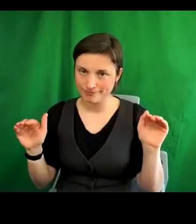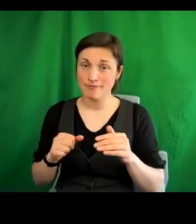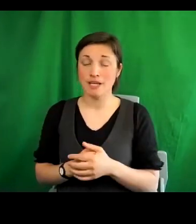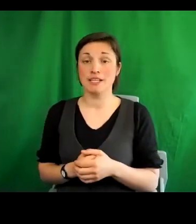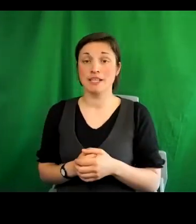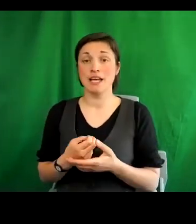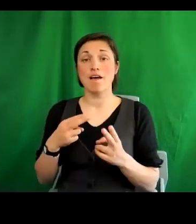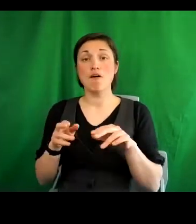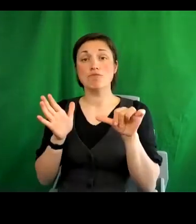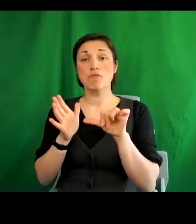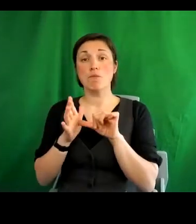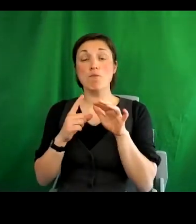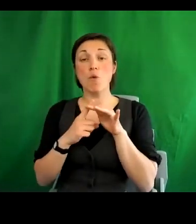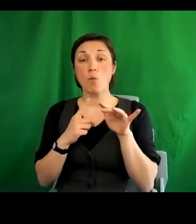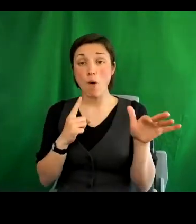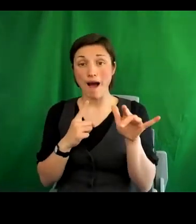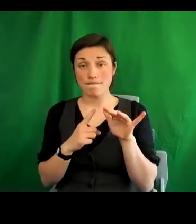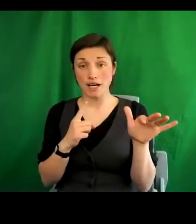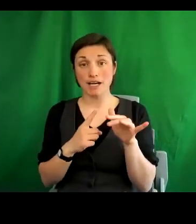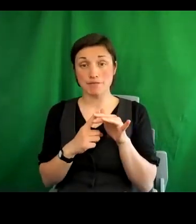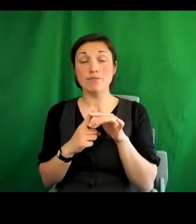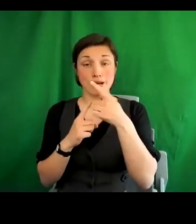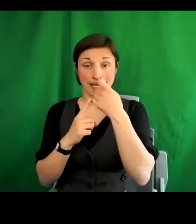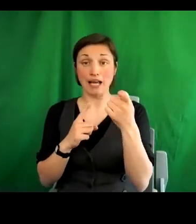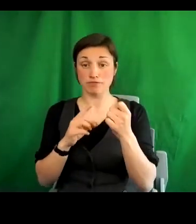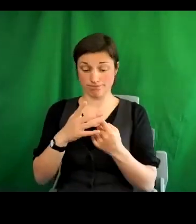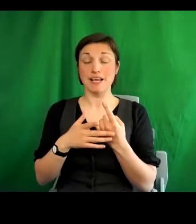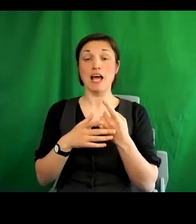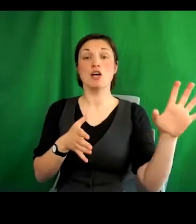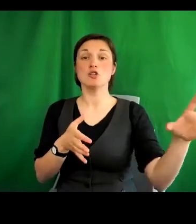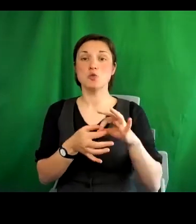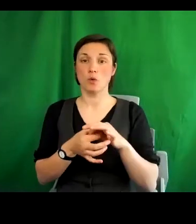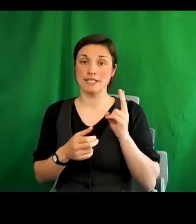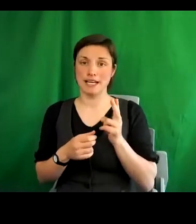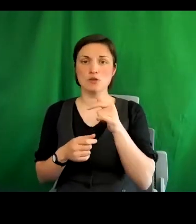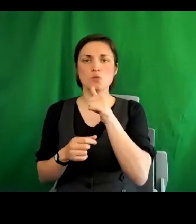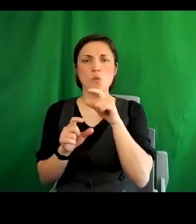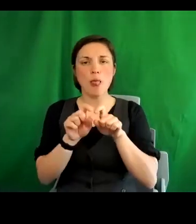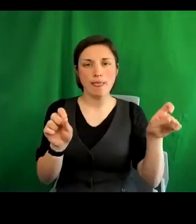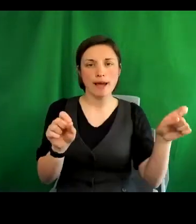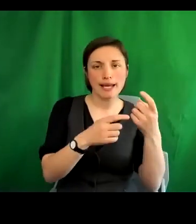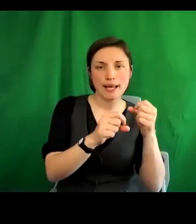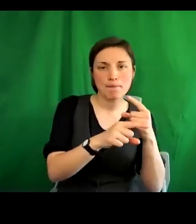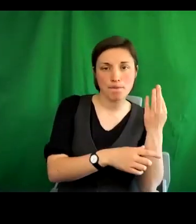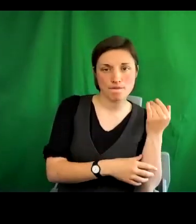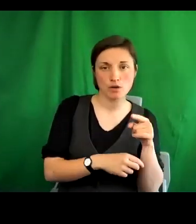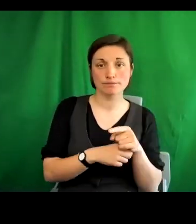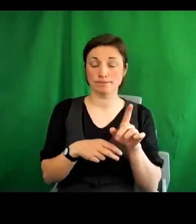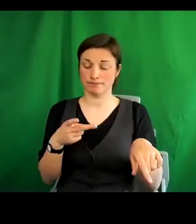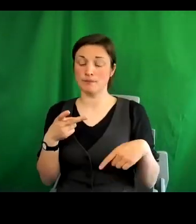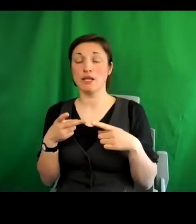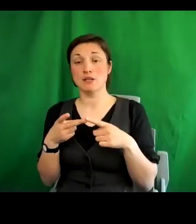as with wi-fi? You can rejoin the event using the original link. Live captioning